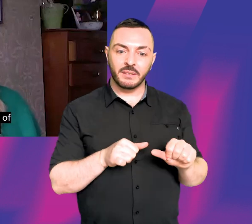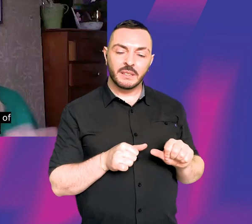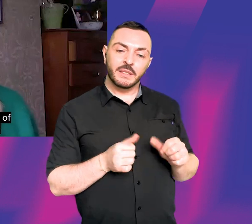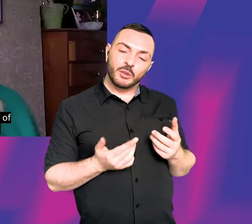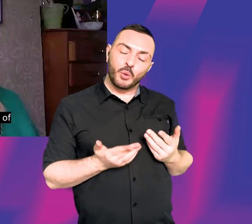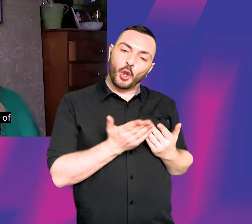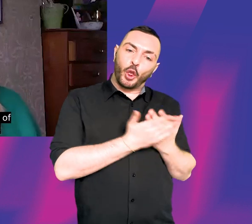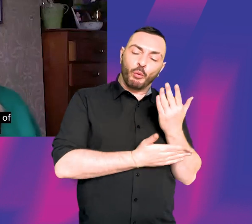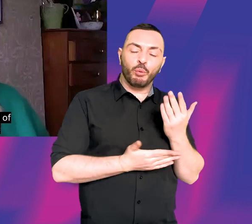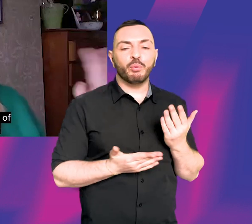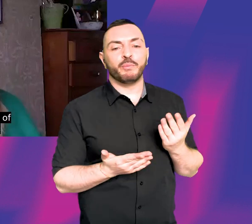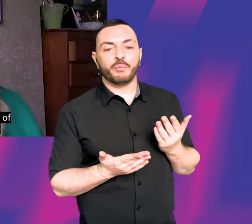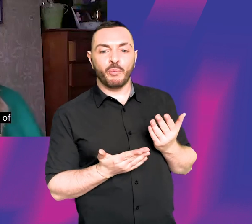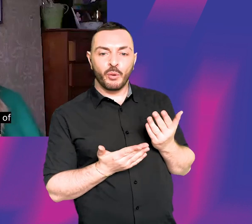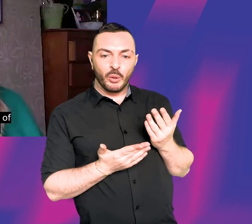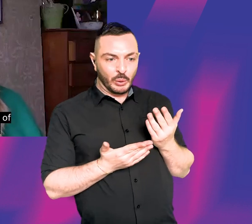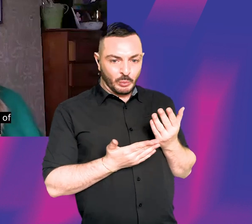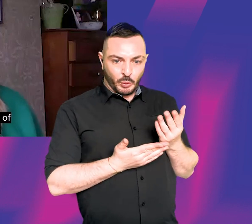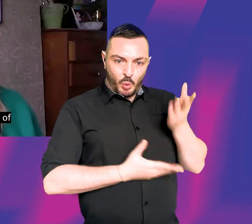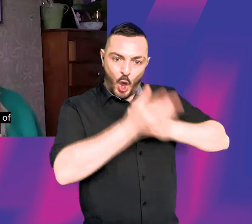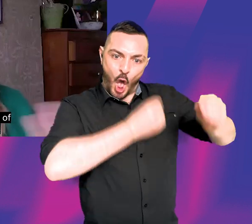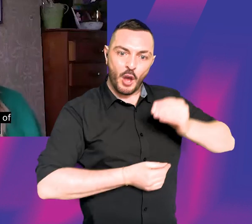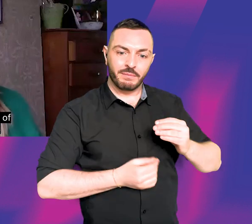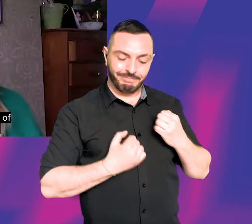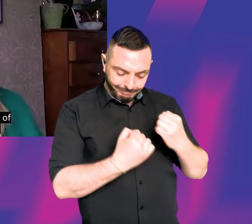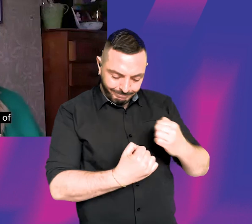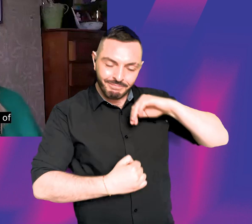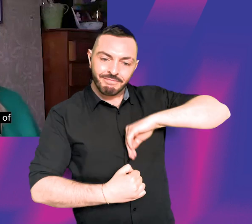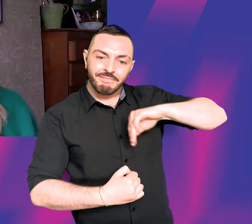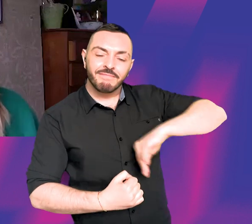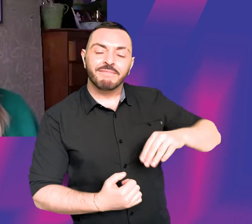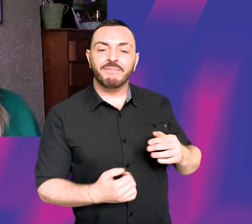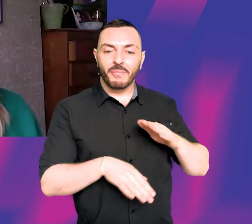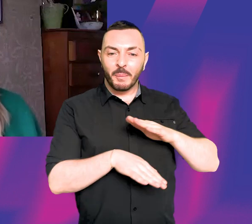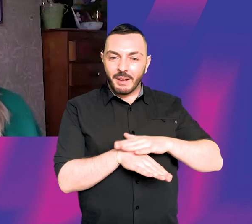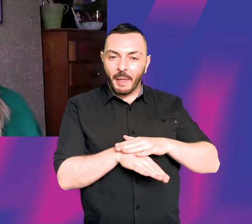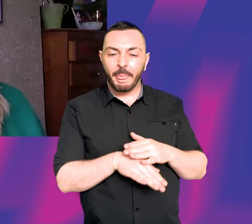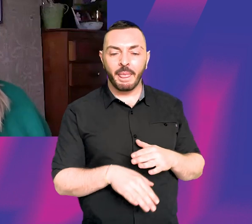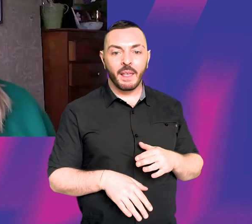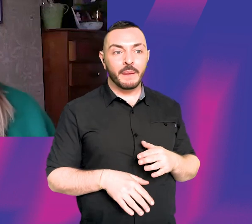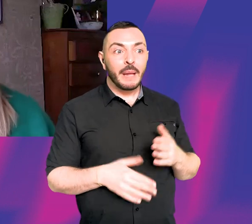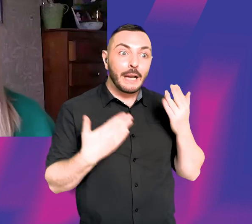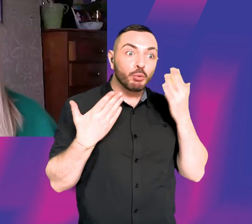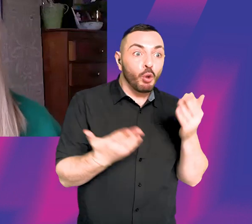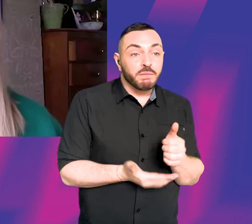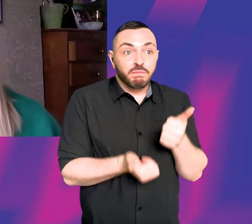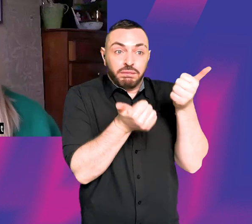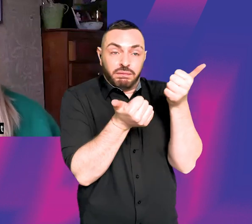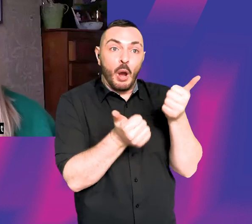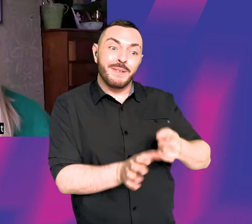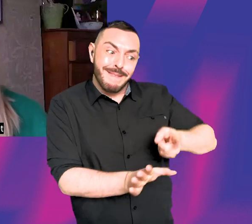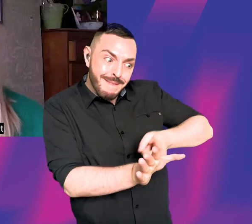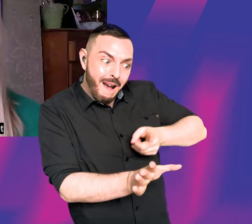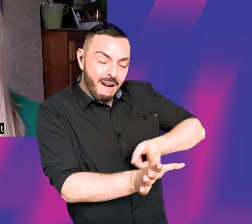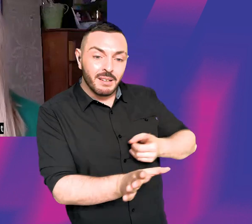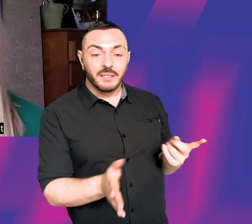because they're not going in and kind of, you know, I'm not necessarily sure that it was a good thing that I got in when I was so young. I'm